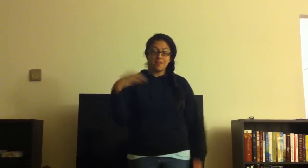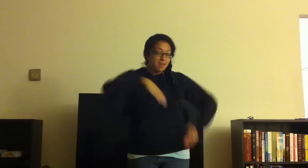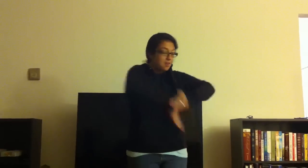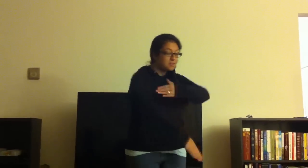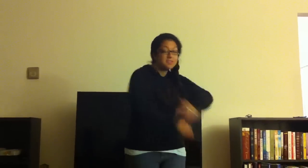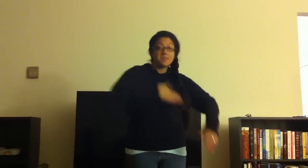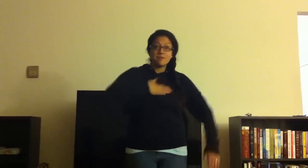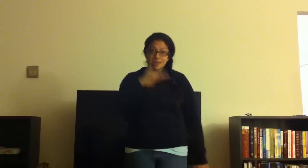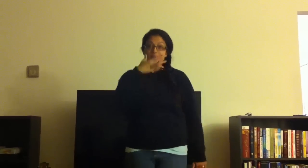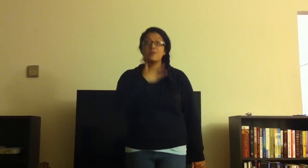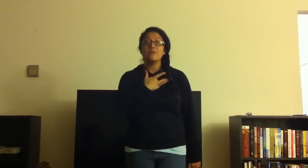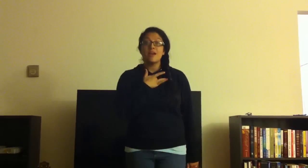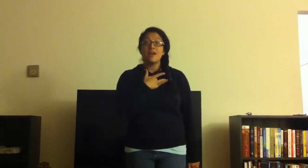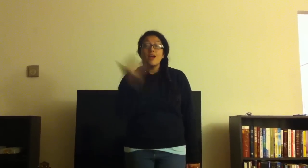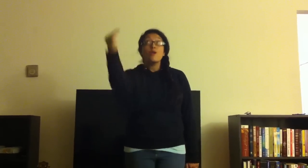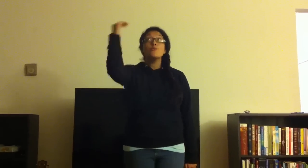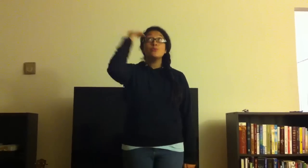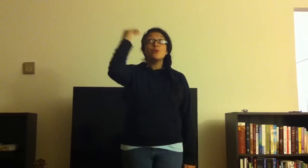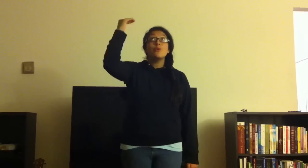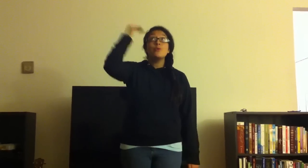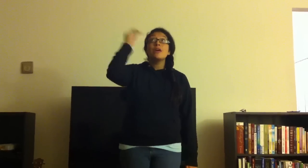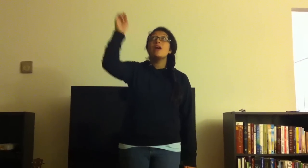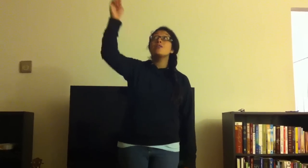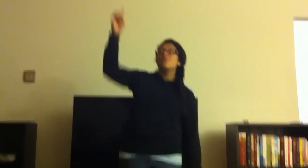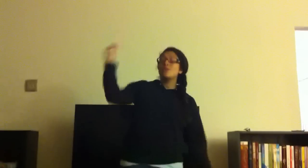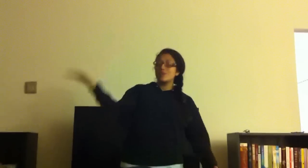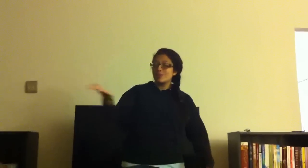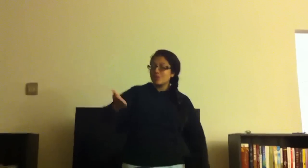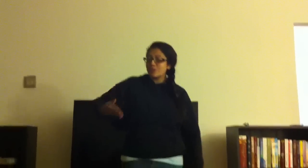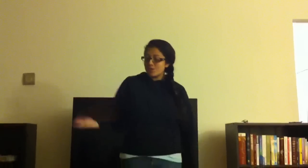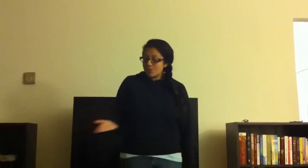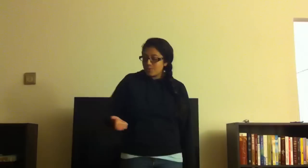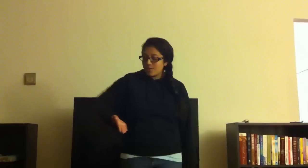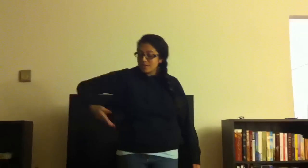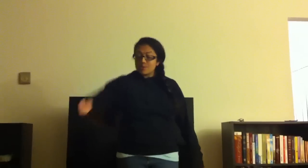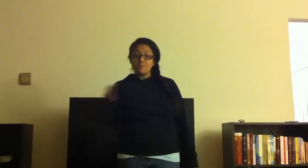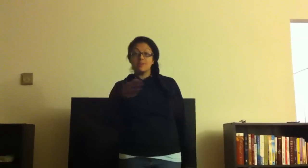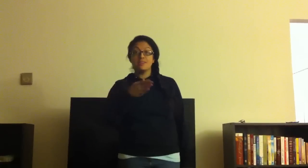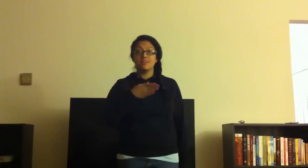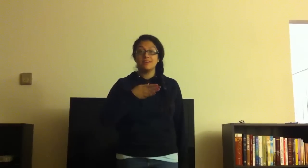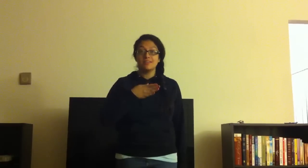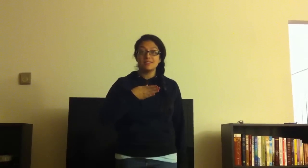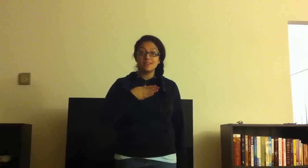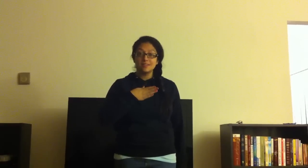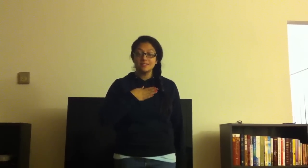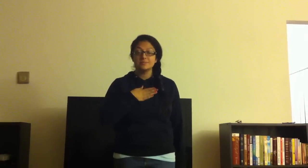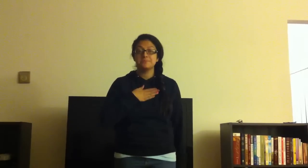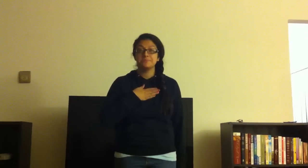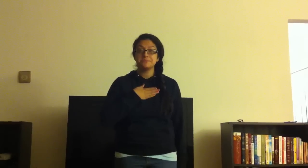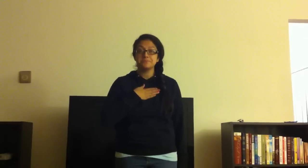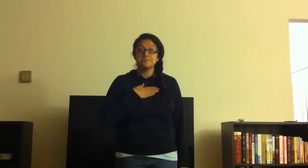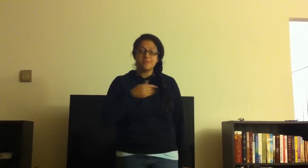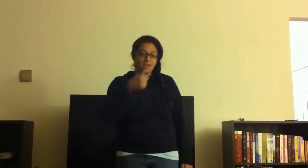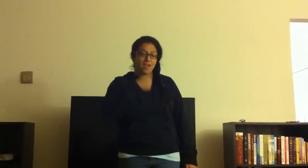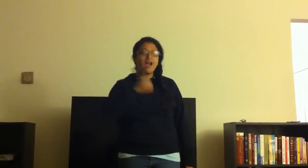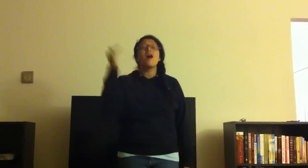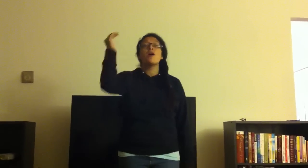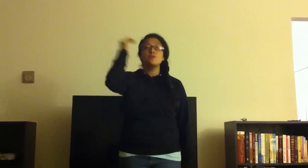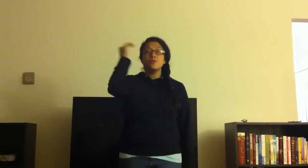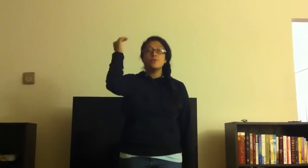Deep down, I know that you're here with me I know